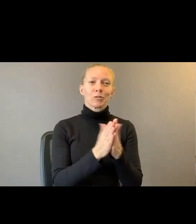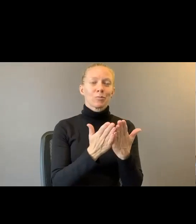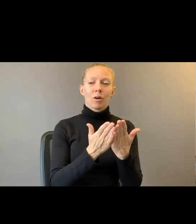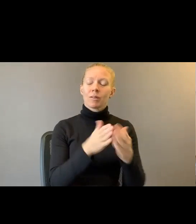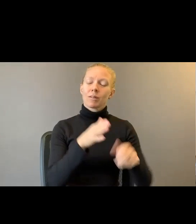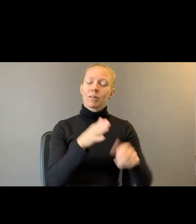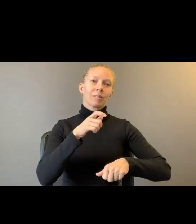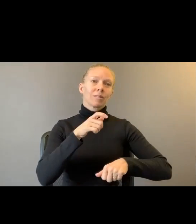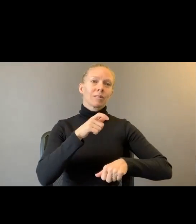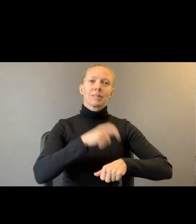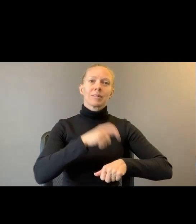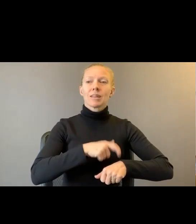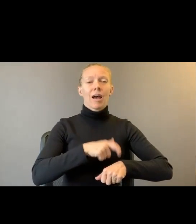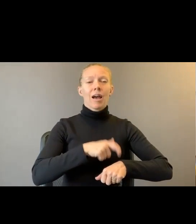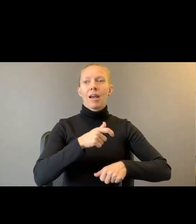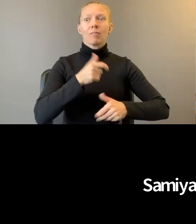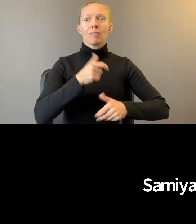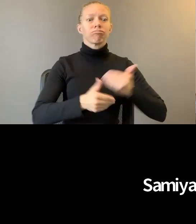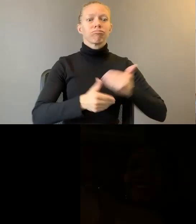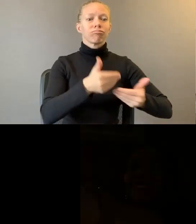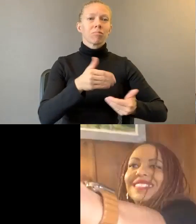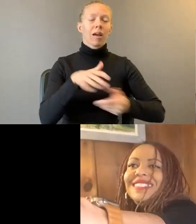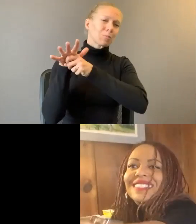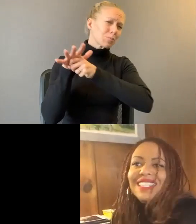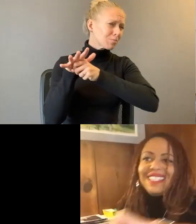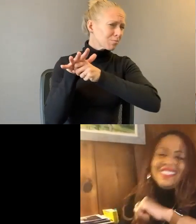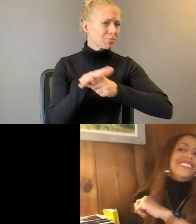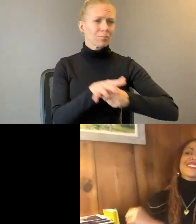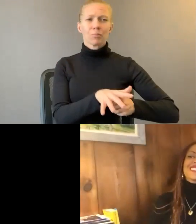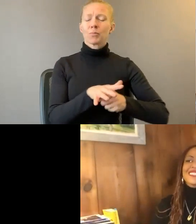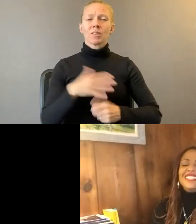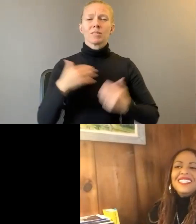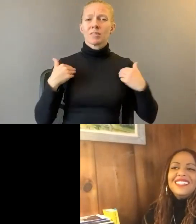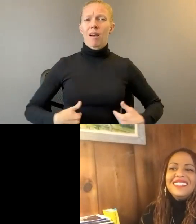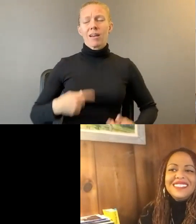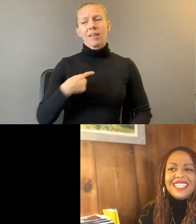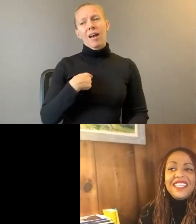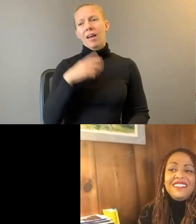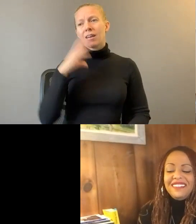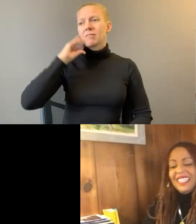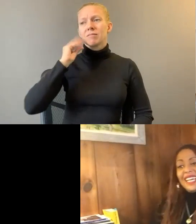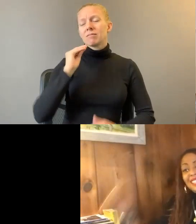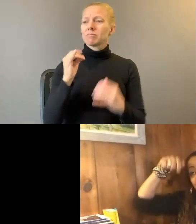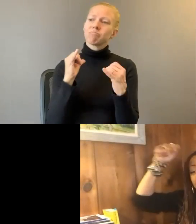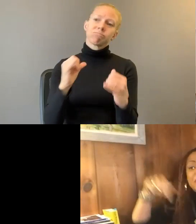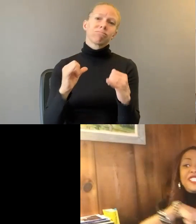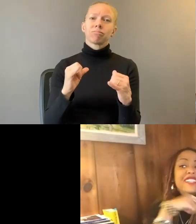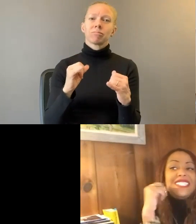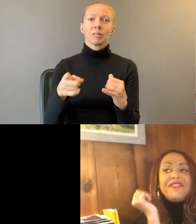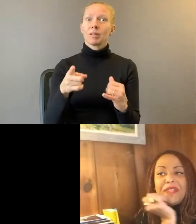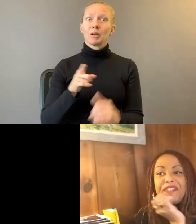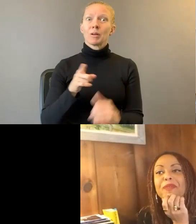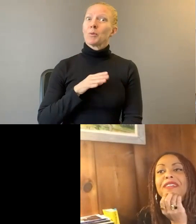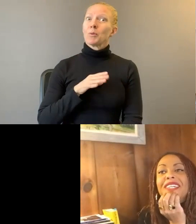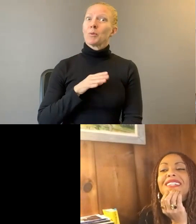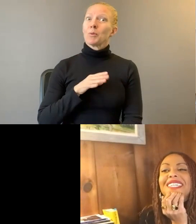Sorry. Presses a body. My. I felt my body. Feel that. And understand that. poem. Thank you. You're adventurous to read without your glasses.